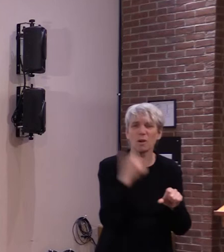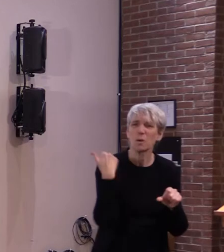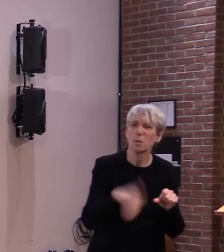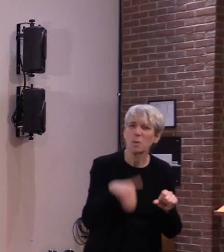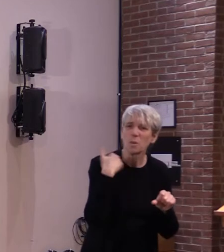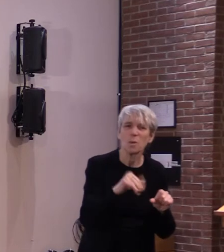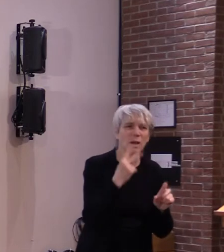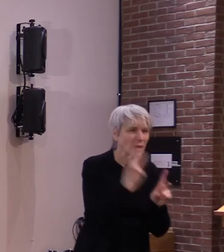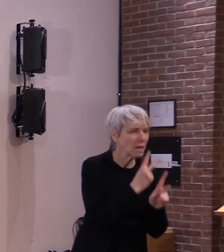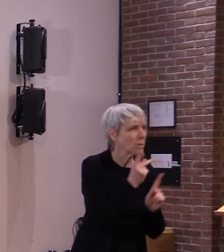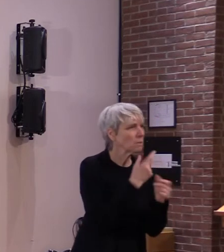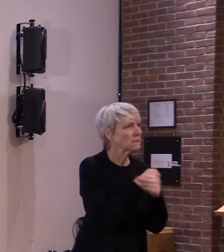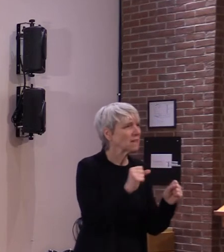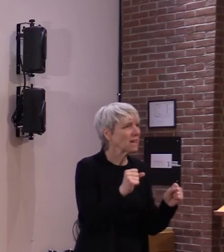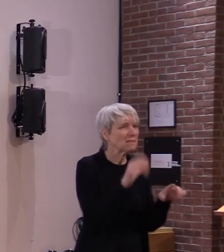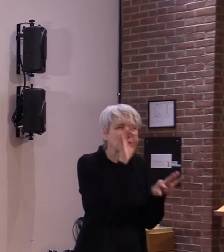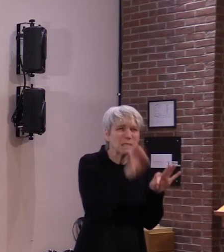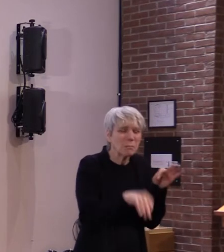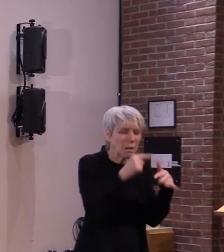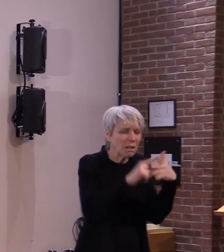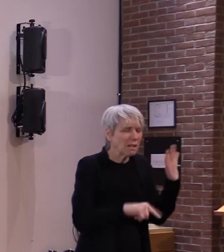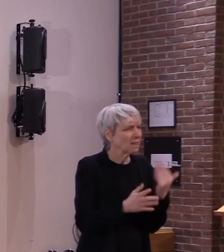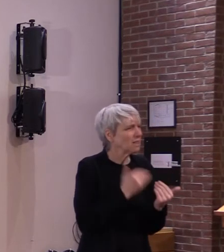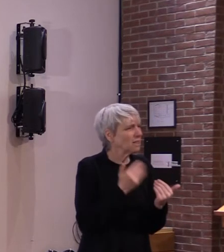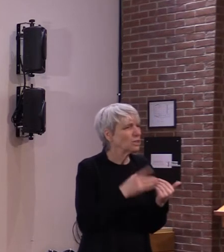by just taking those simple measures